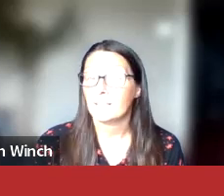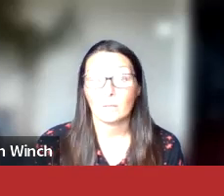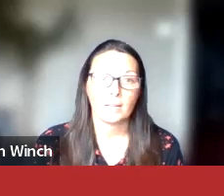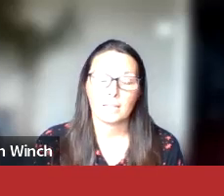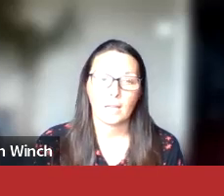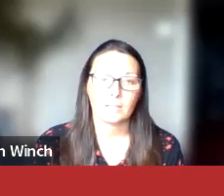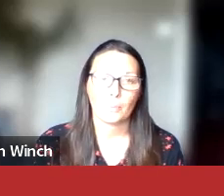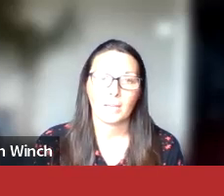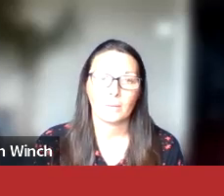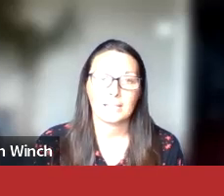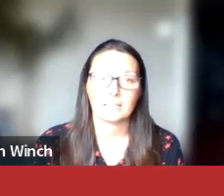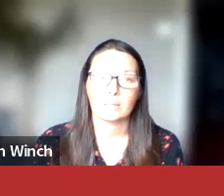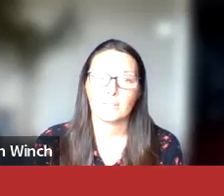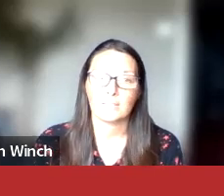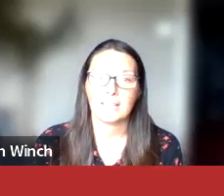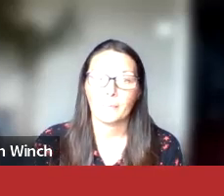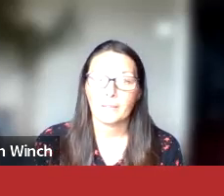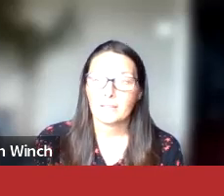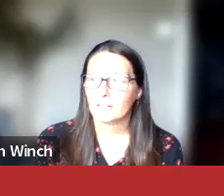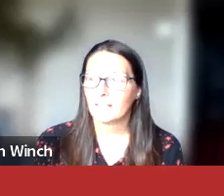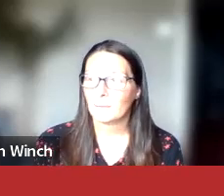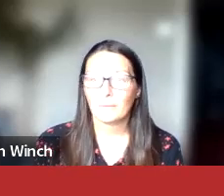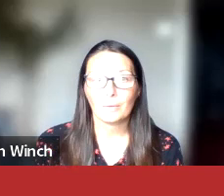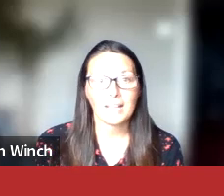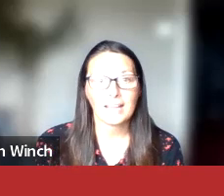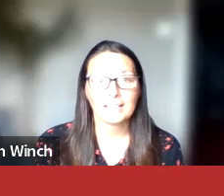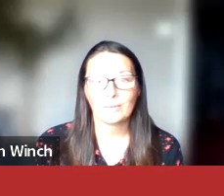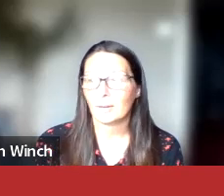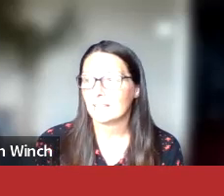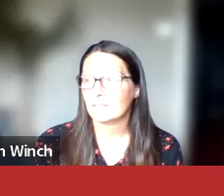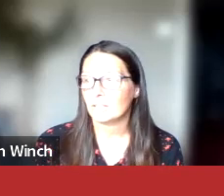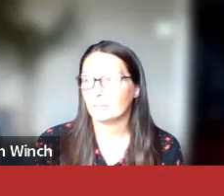this or any other topic related to poverty. So thank you everyone and have a great afternoon.